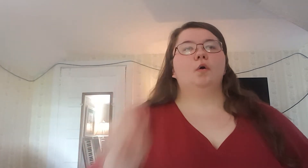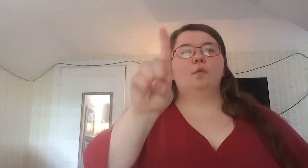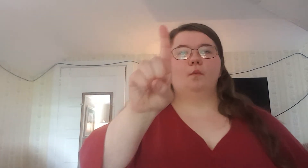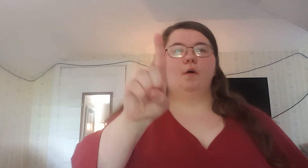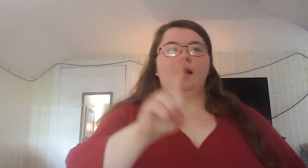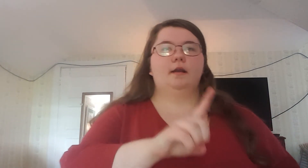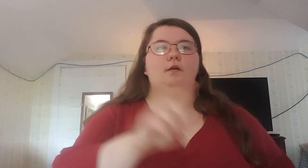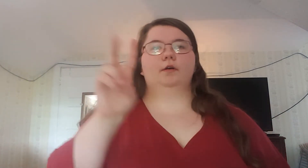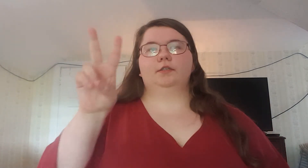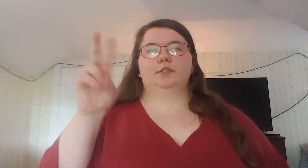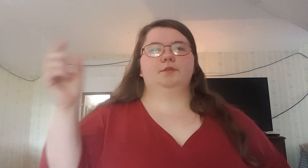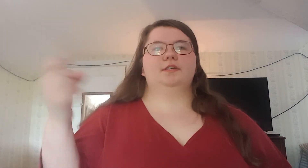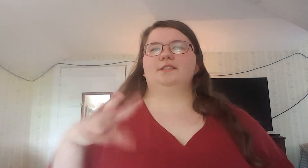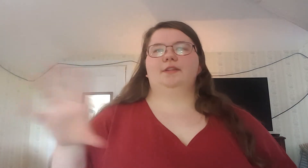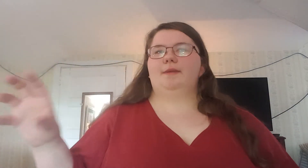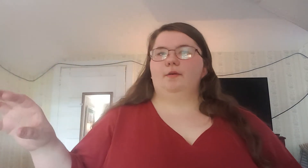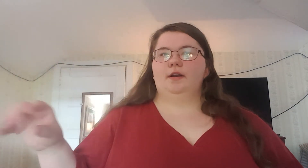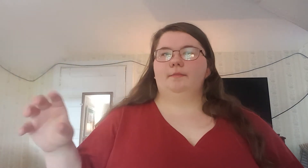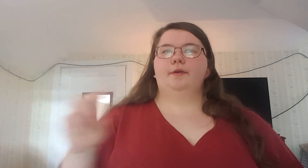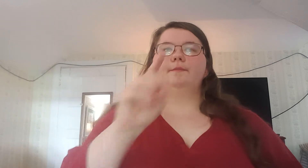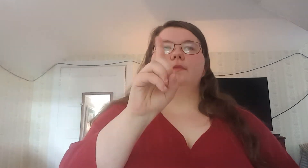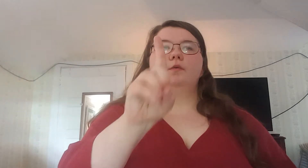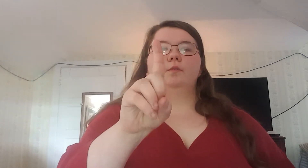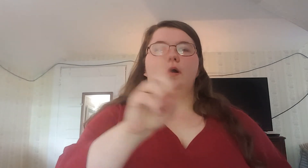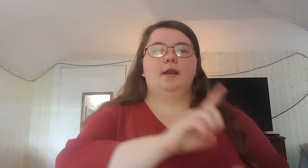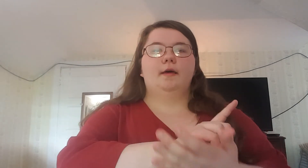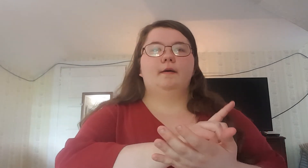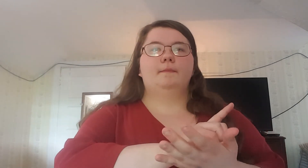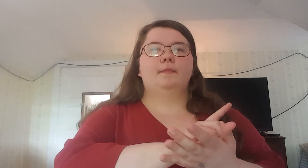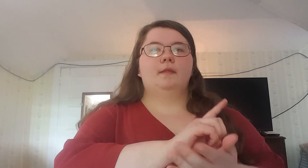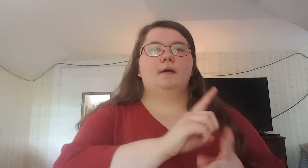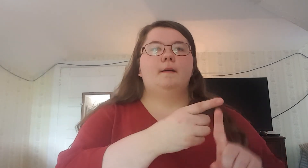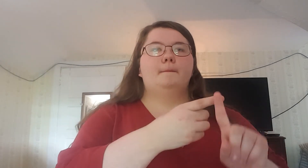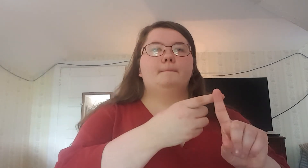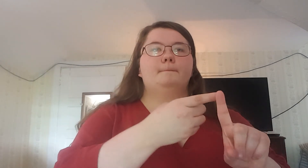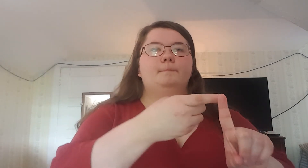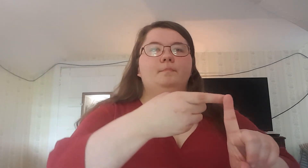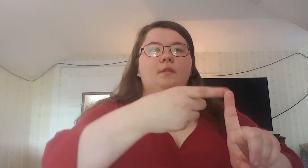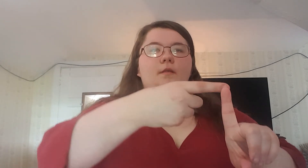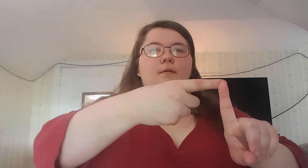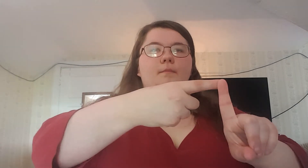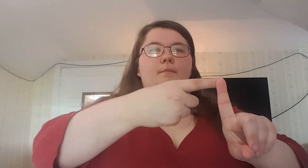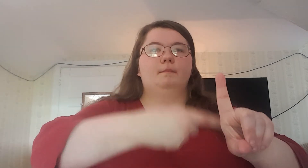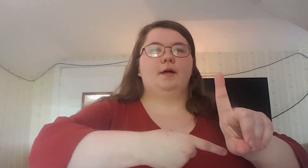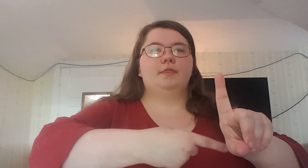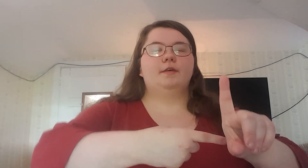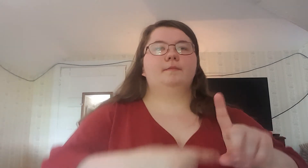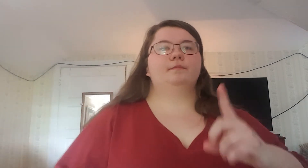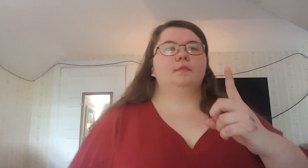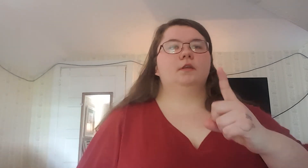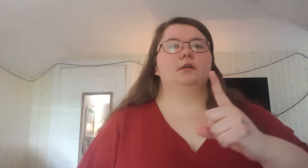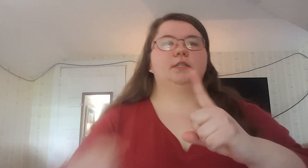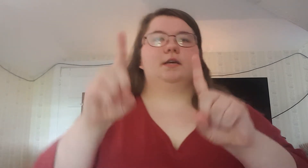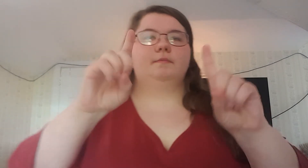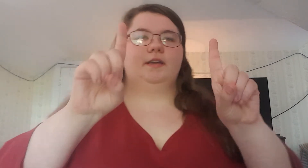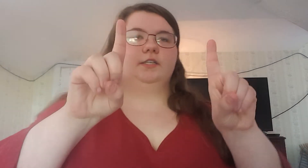1, or 2. Doesn't really matter what number. 1, 1, month. You're making